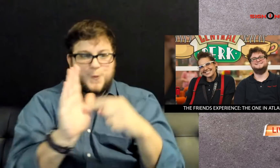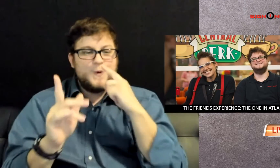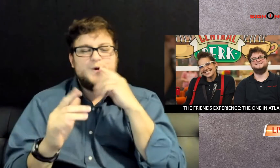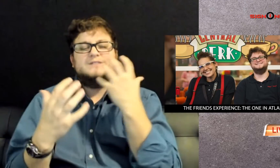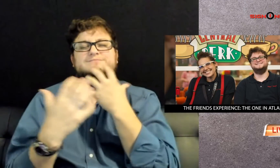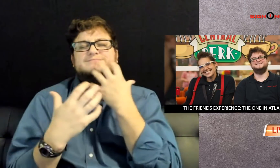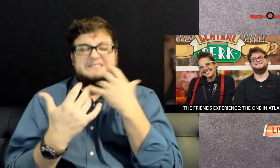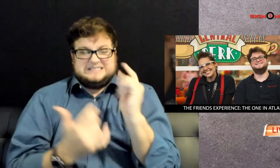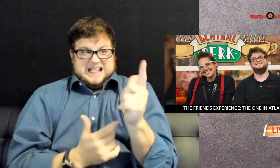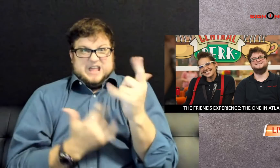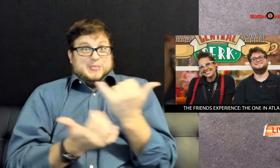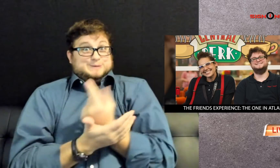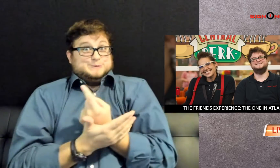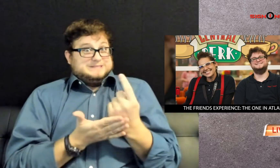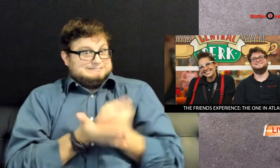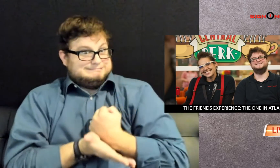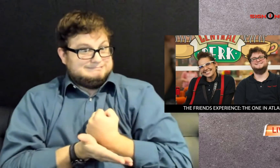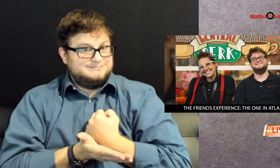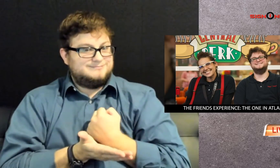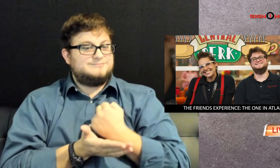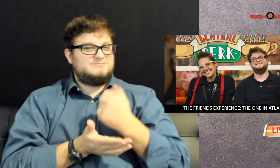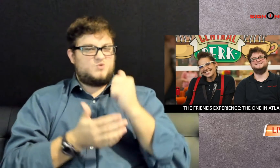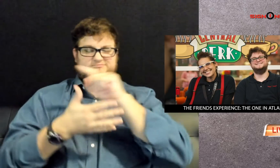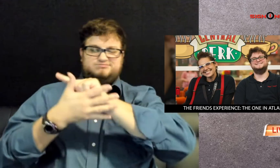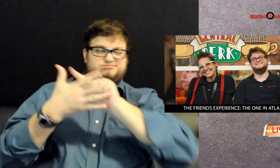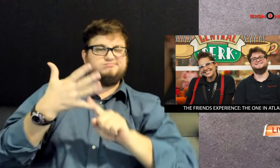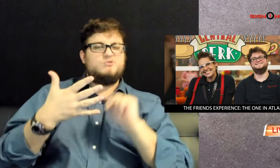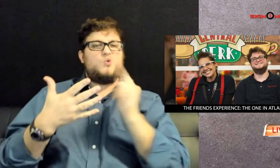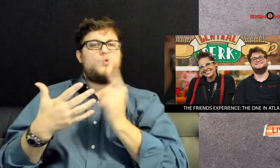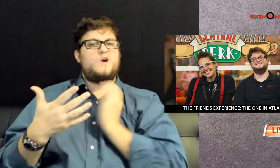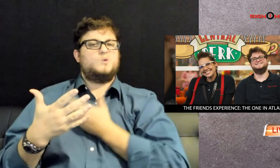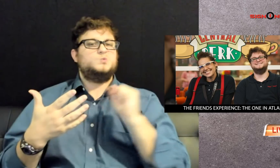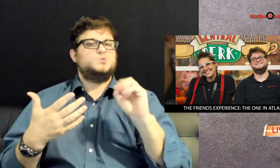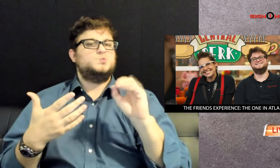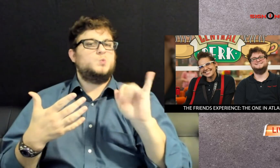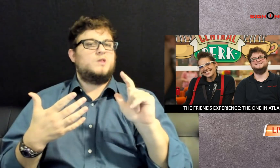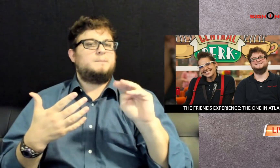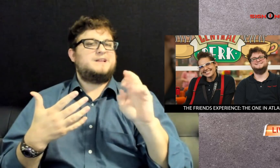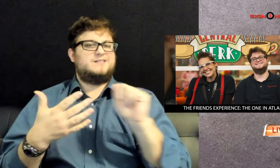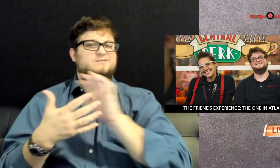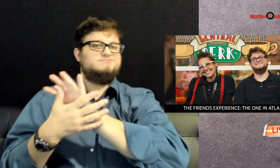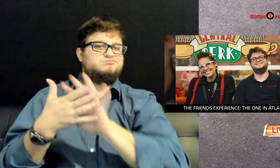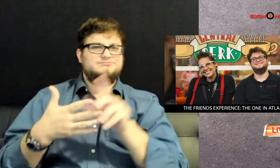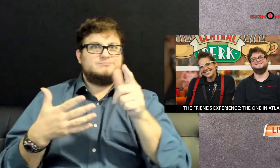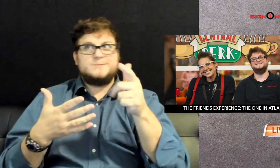So stay tuned. Sign One News is going to show you every moment of this incredible tour later this week.